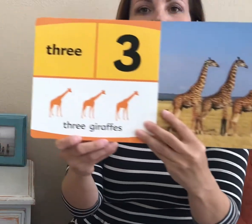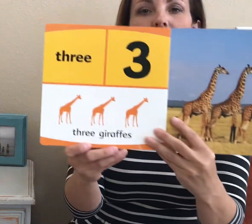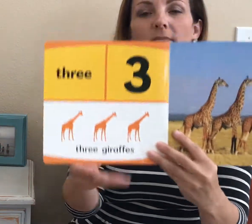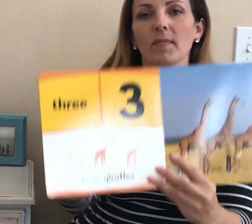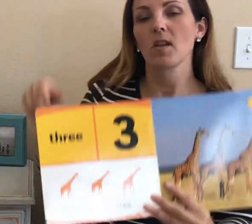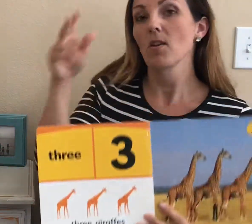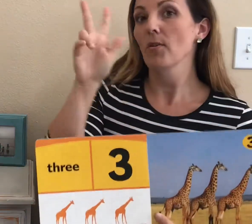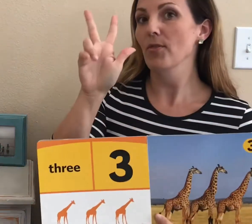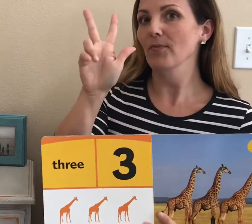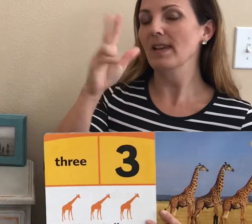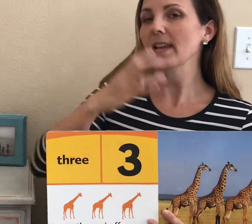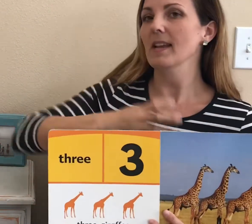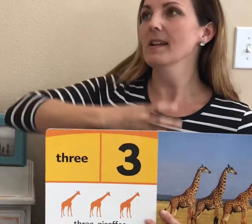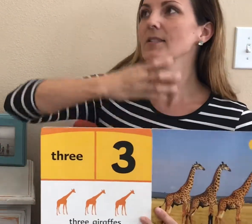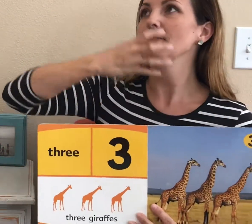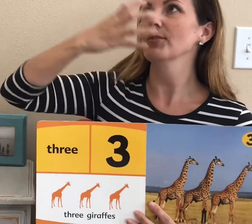Three giraffes.